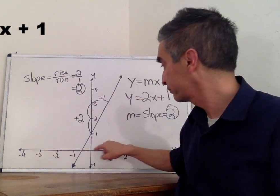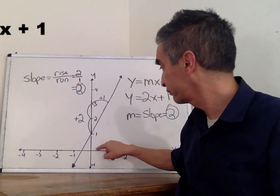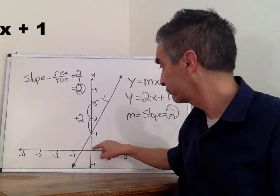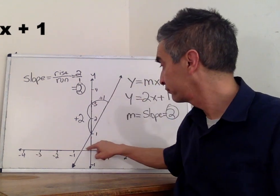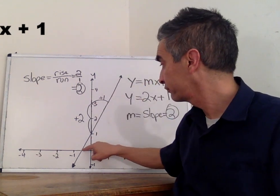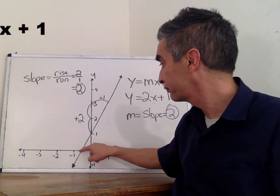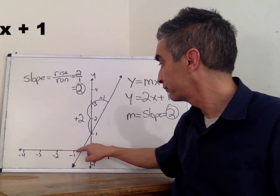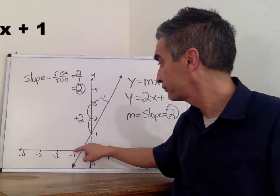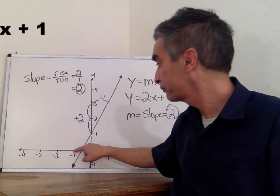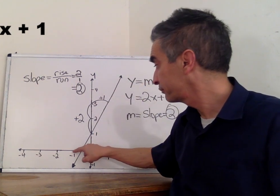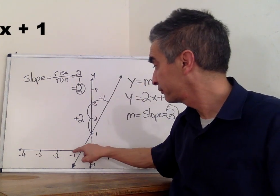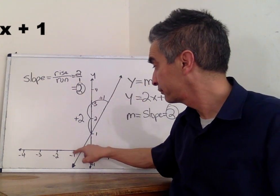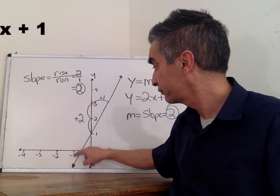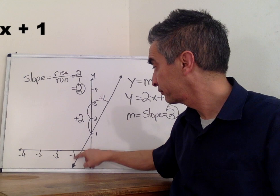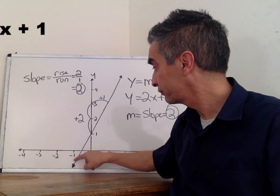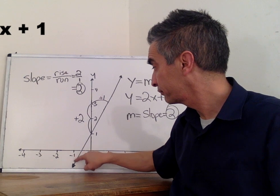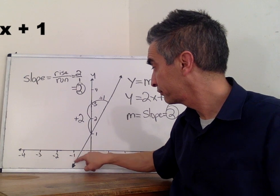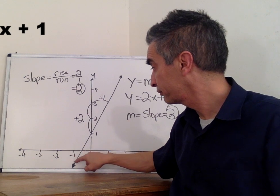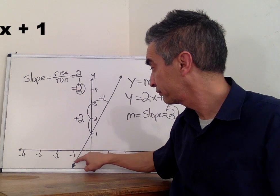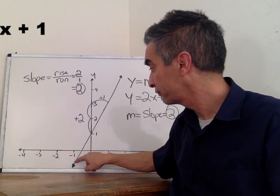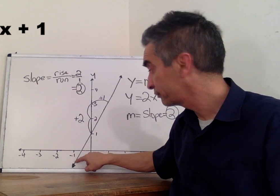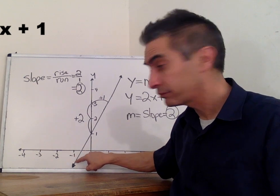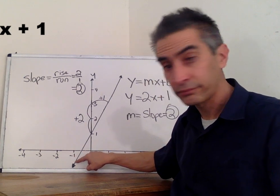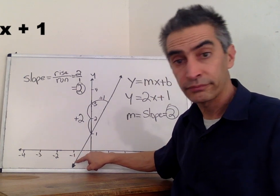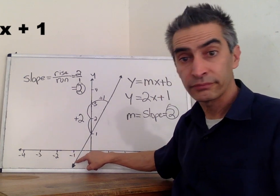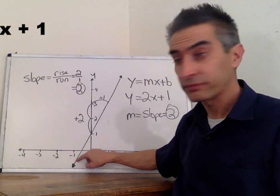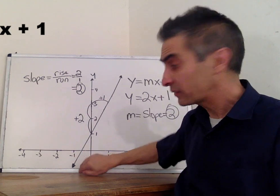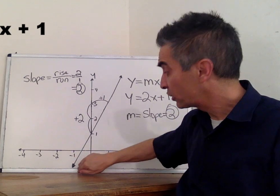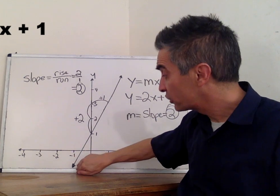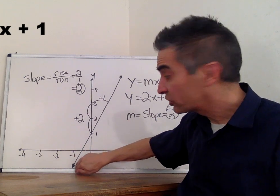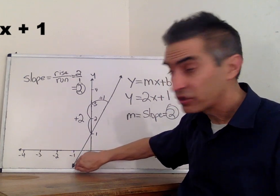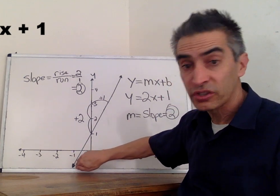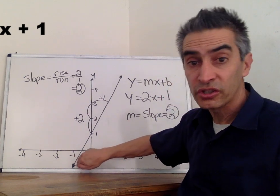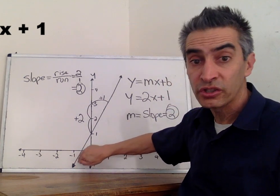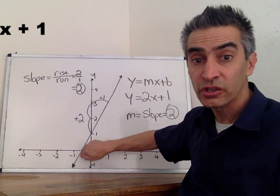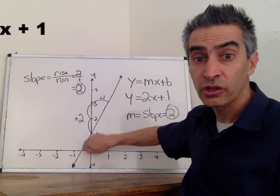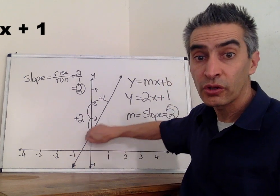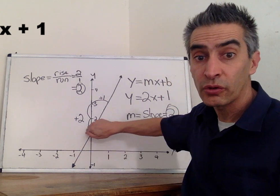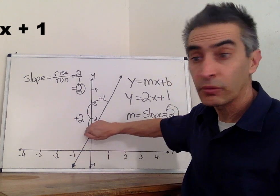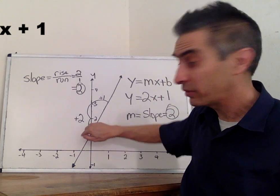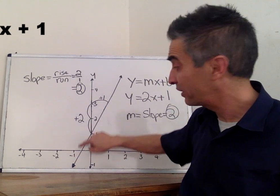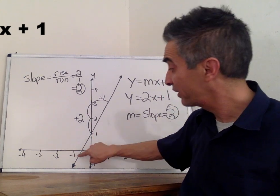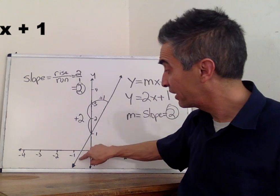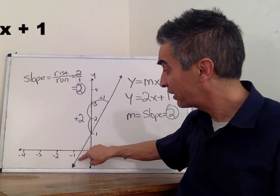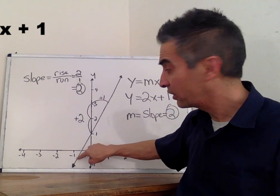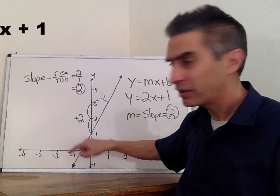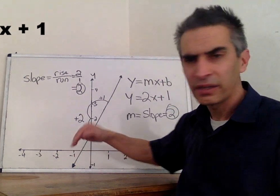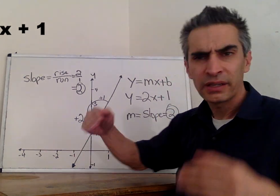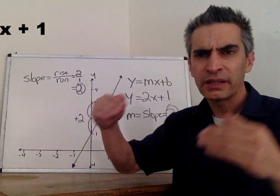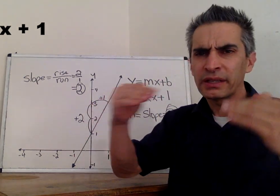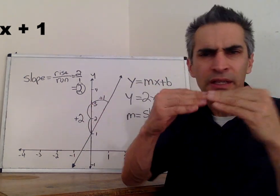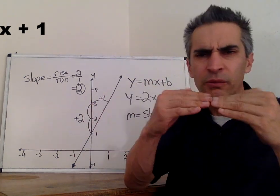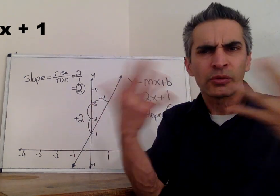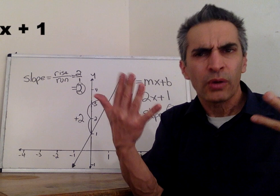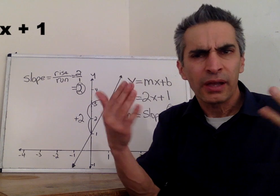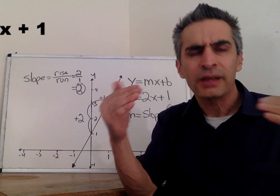then the slope at that point there equals